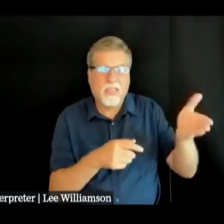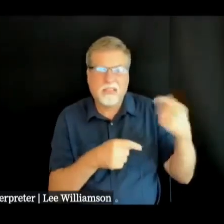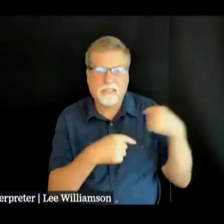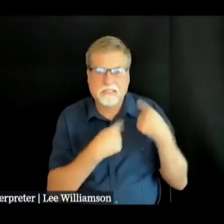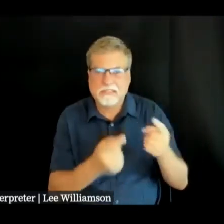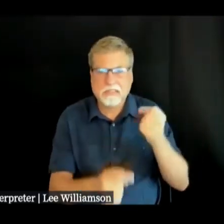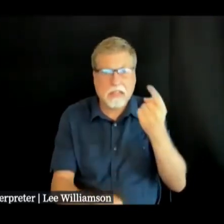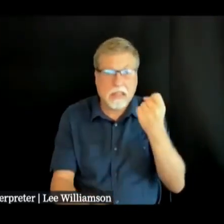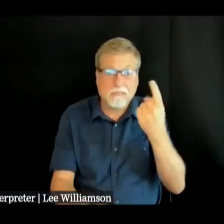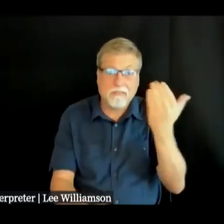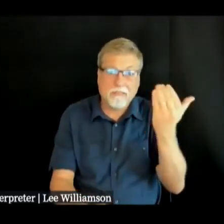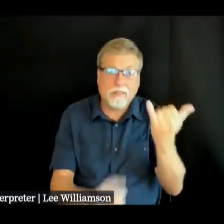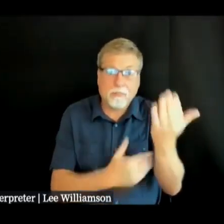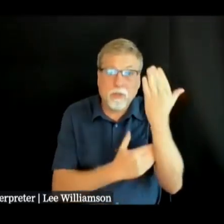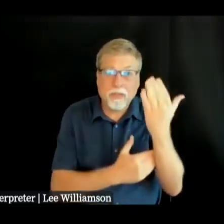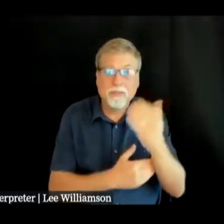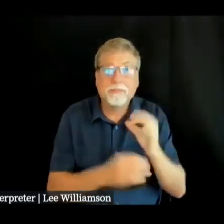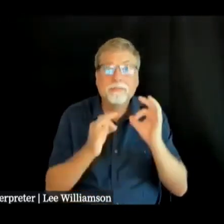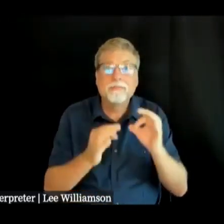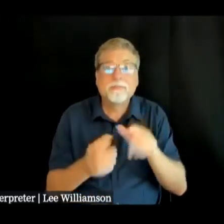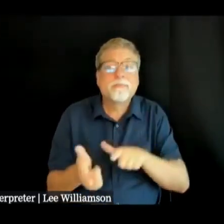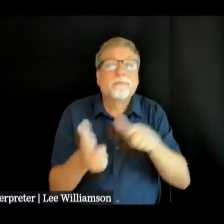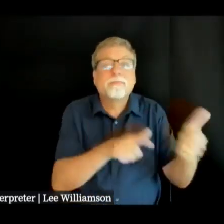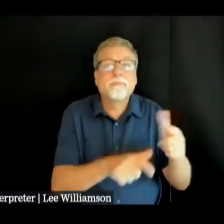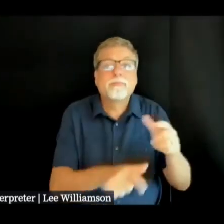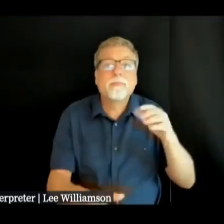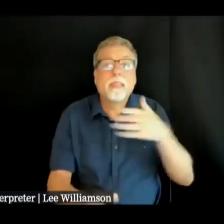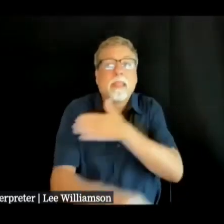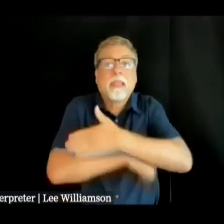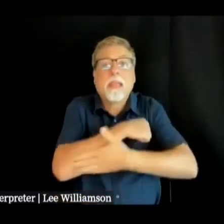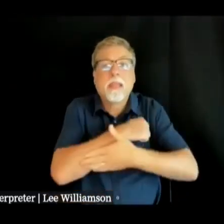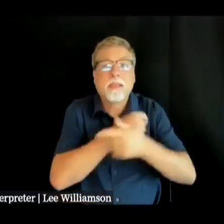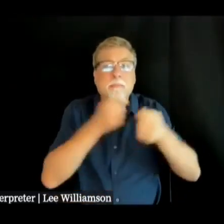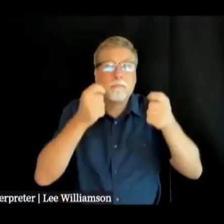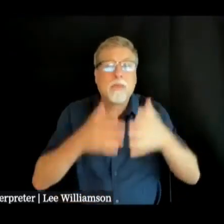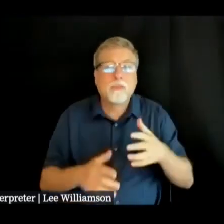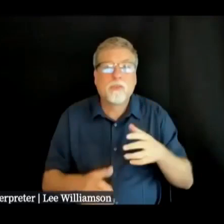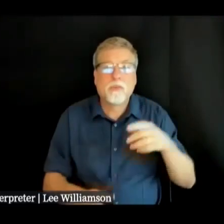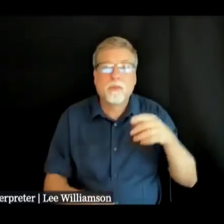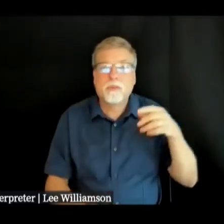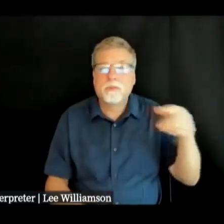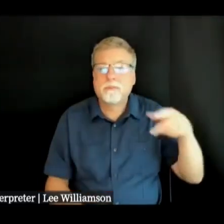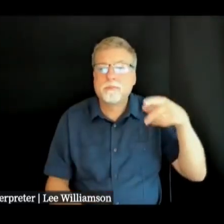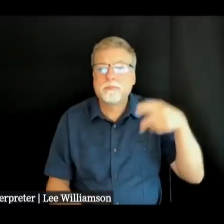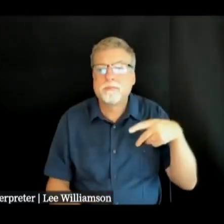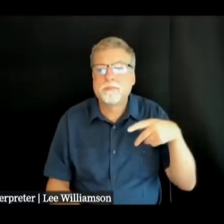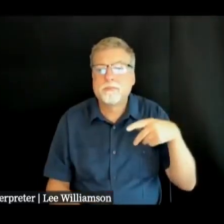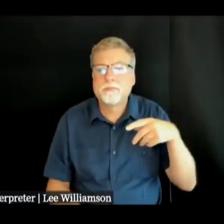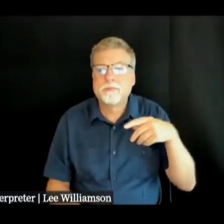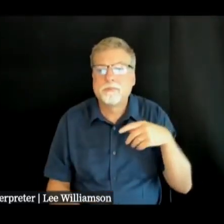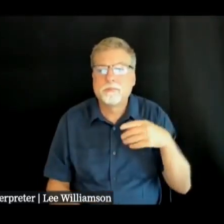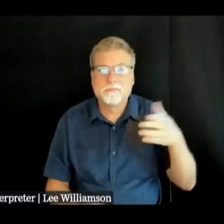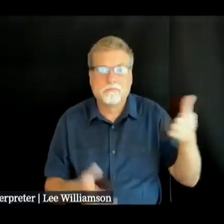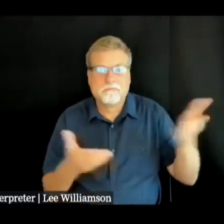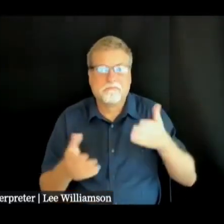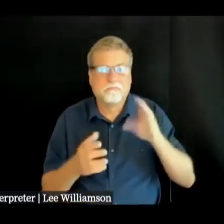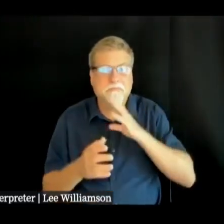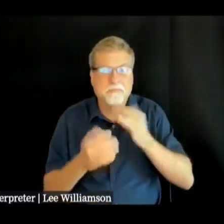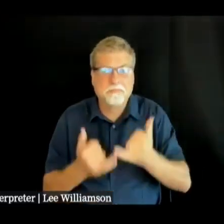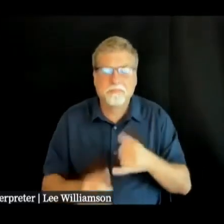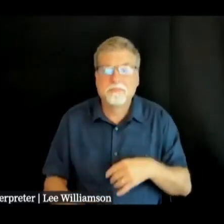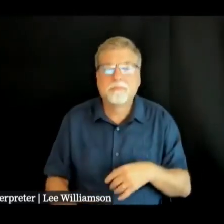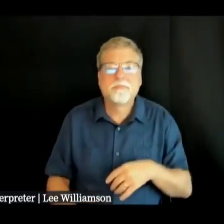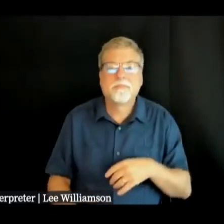15 so County Manager Pender good morning